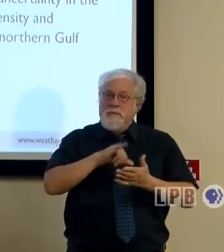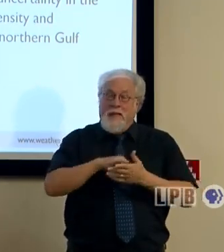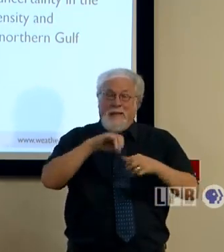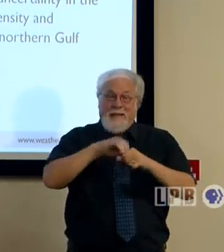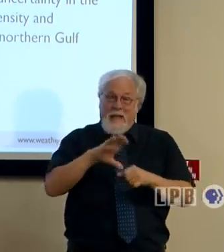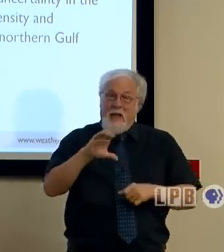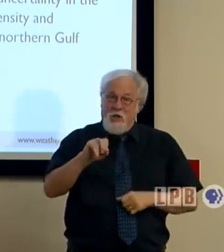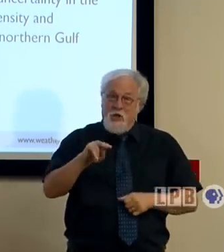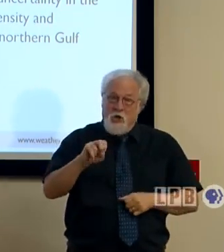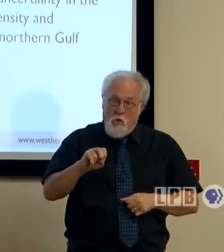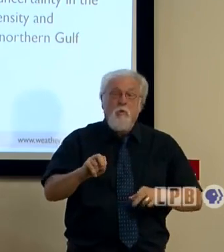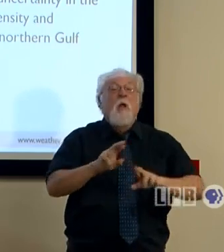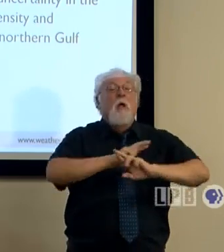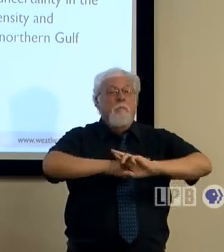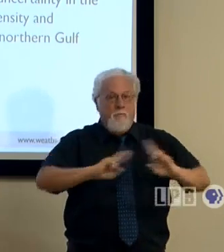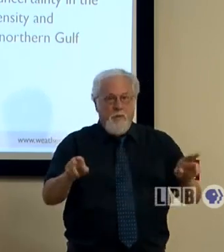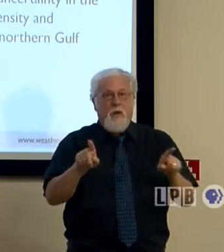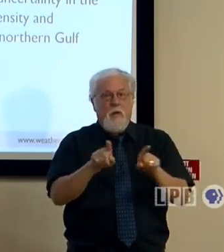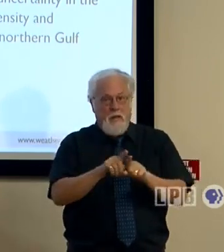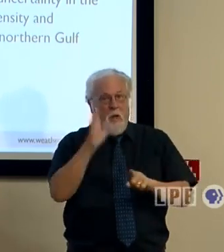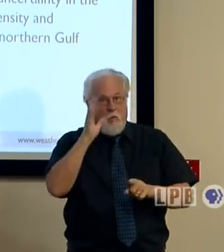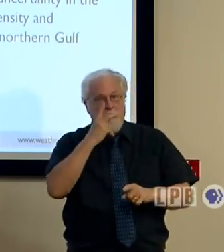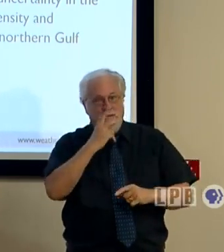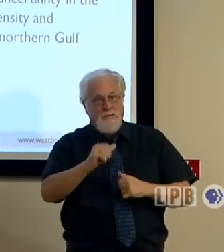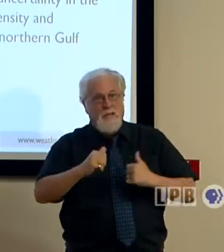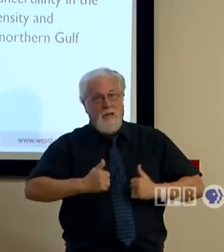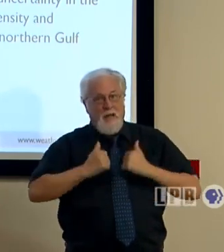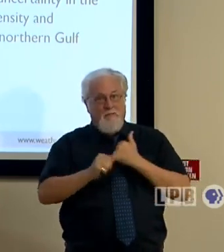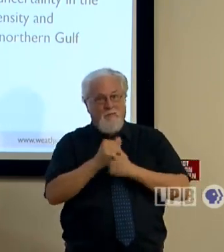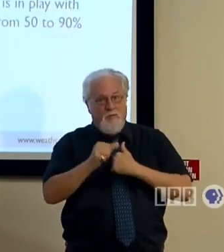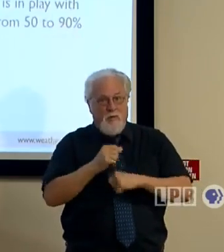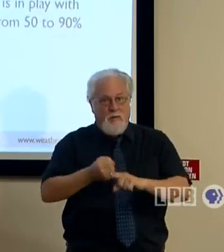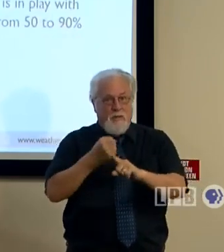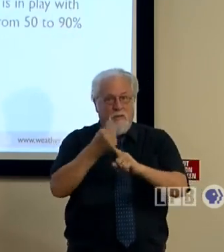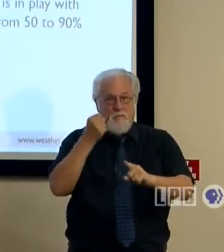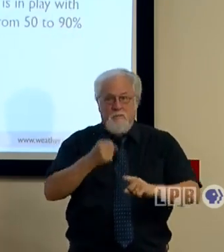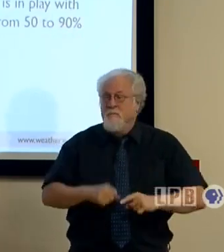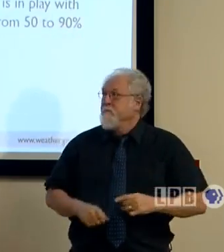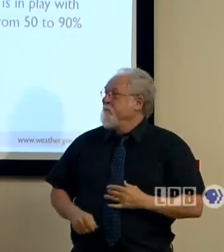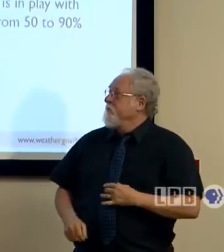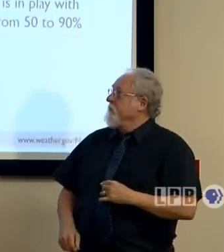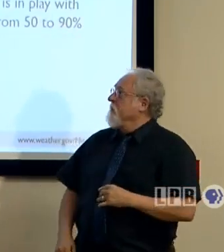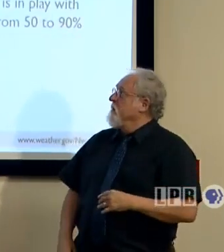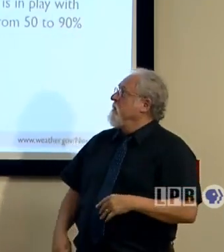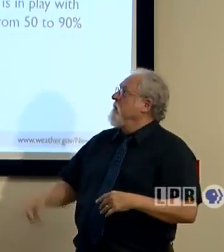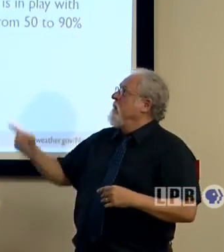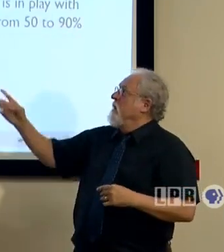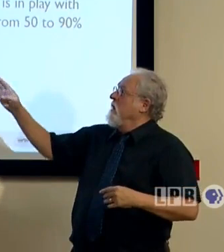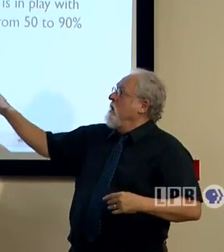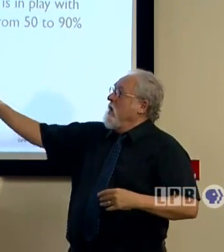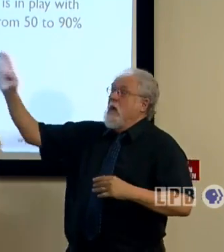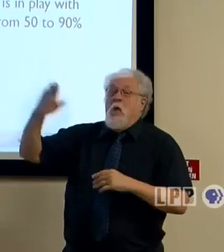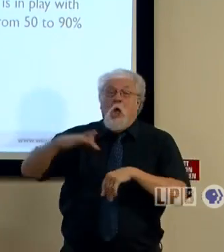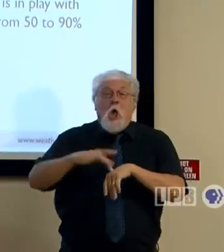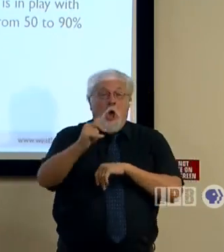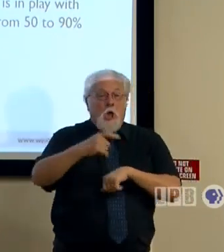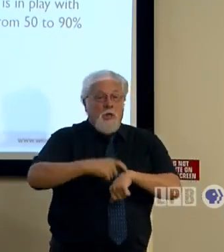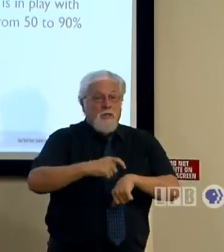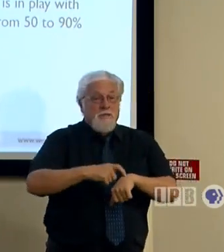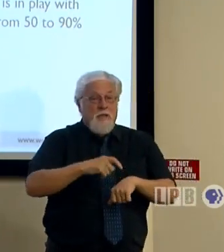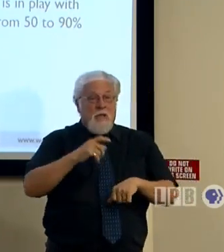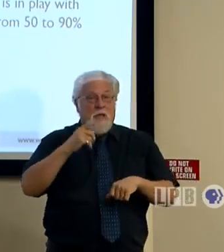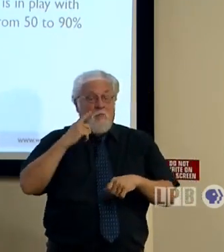prepare like you are going to see life-threatening impacts. If we go ahead and jump to the next slide. And so when are the earliest times that these